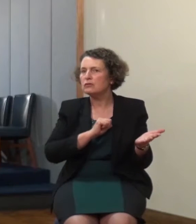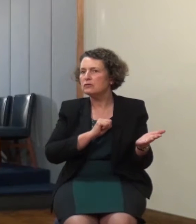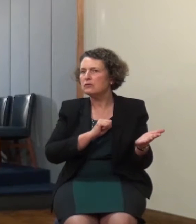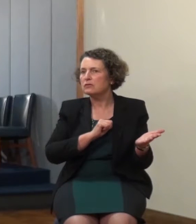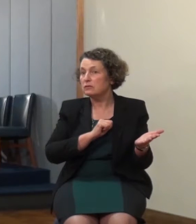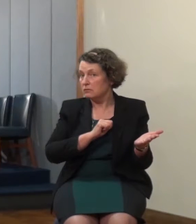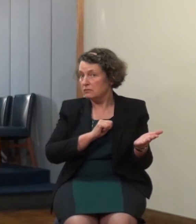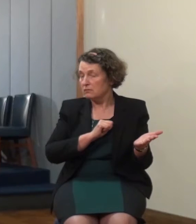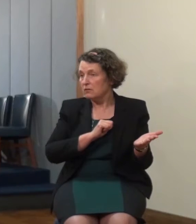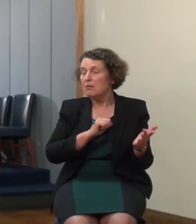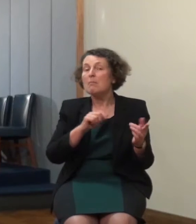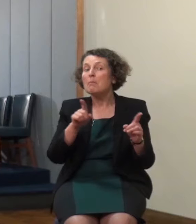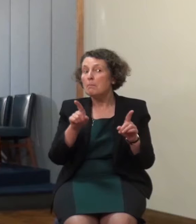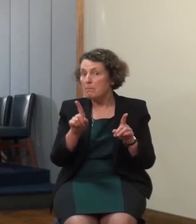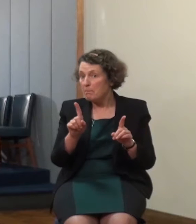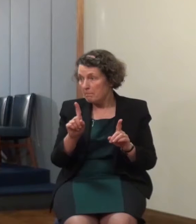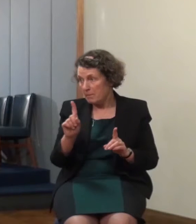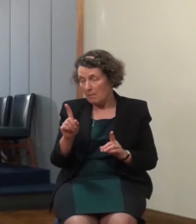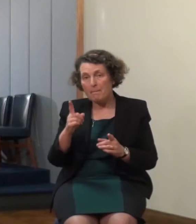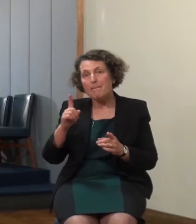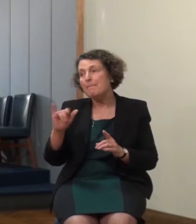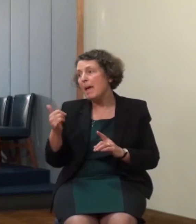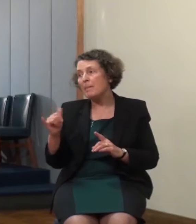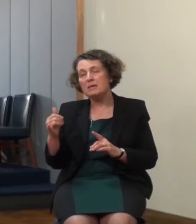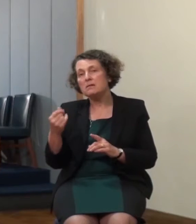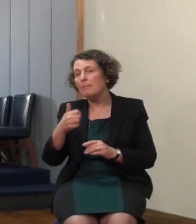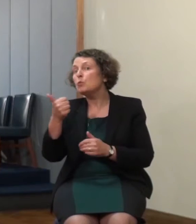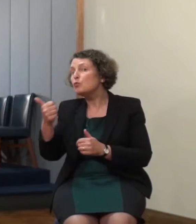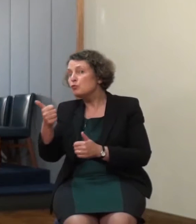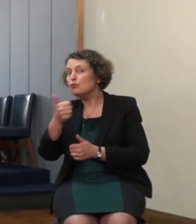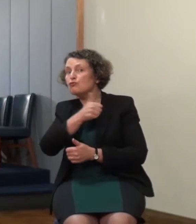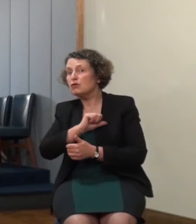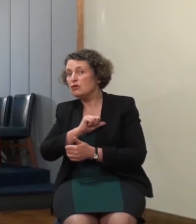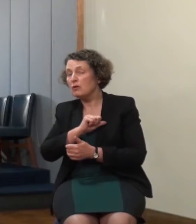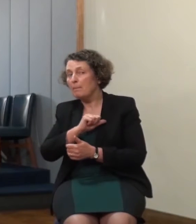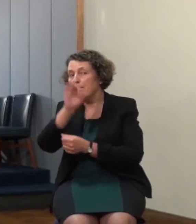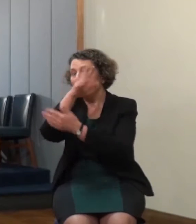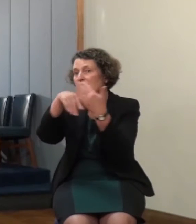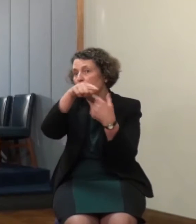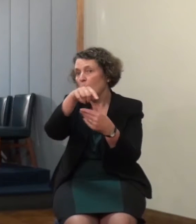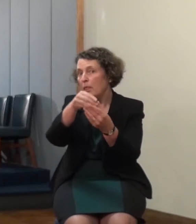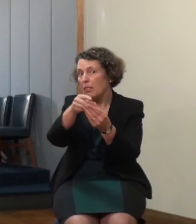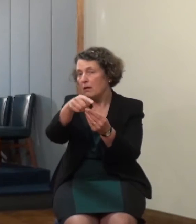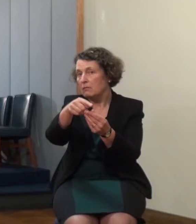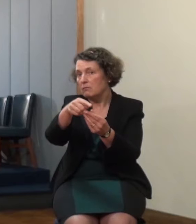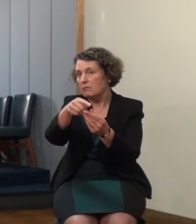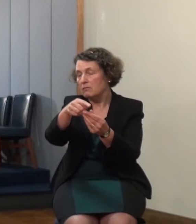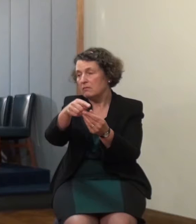who went along with these type of things and rendered their ministries fructious even